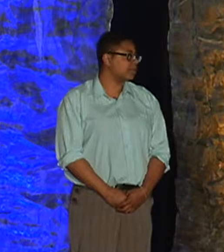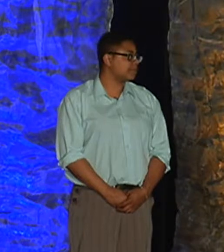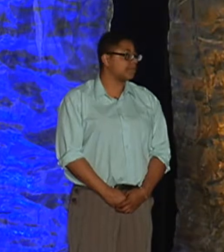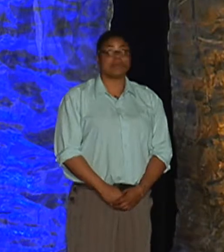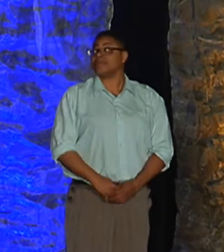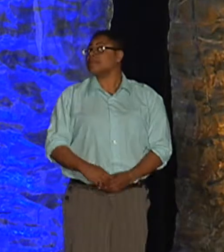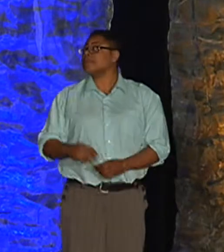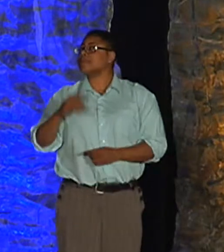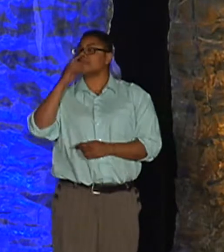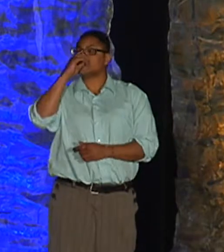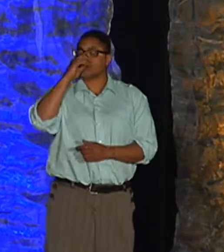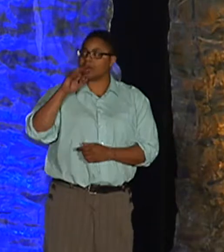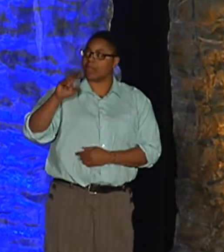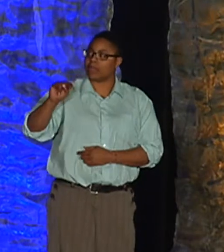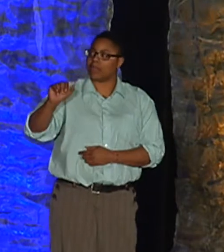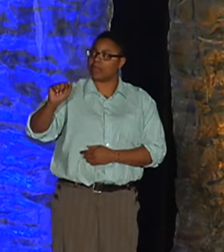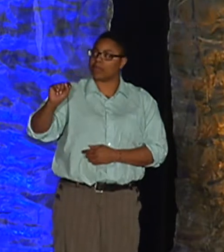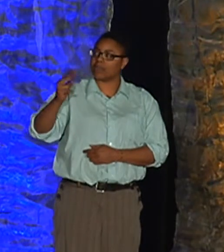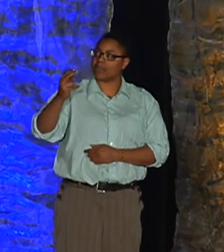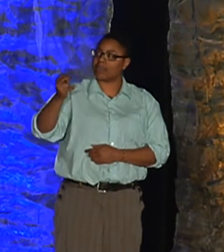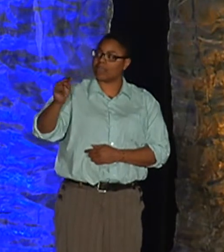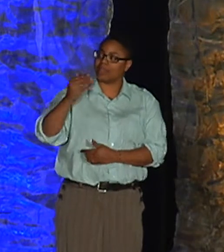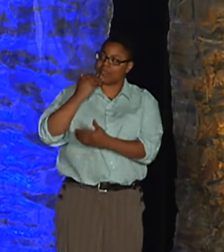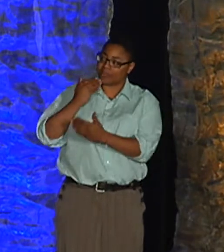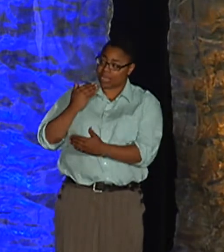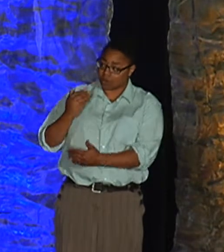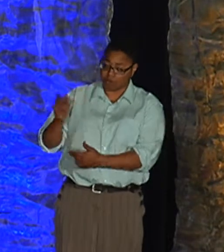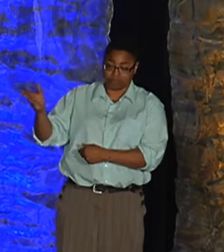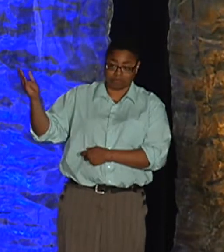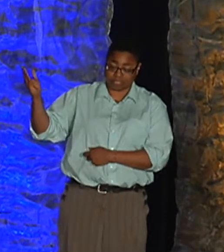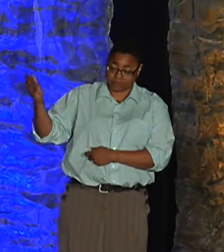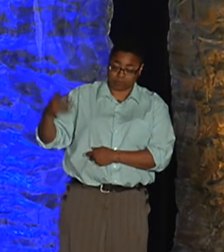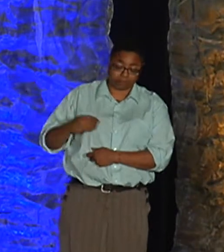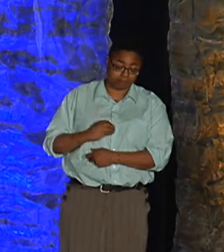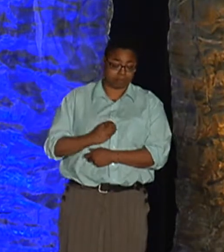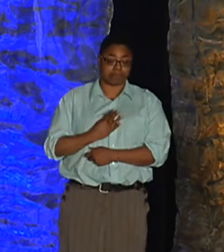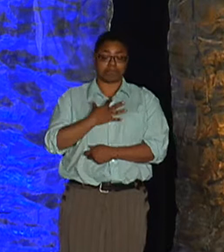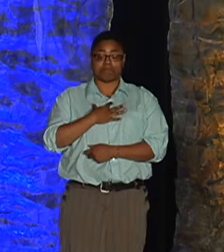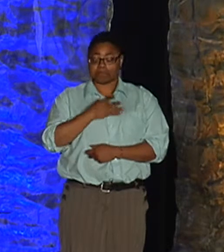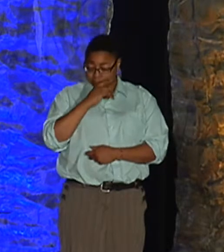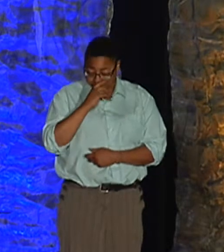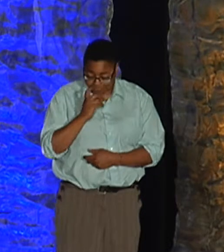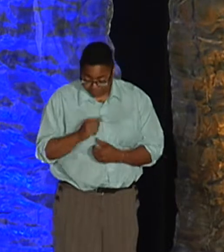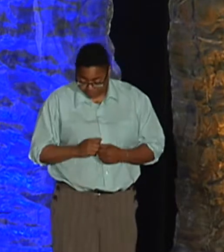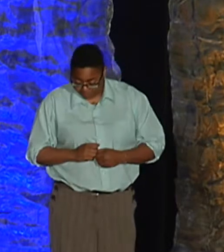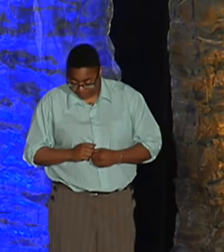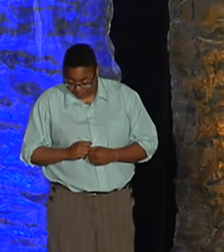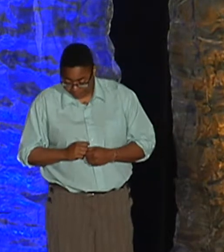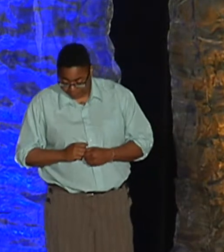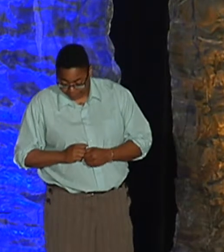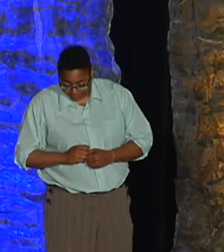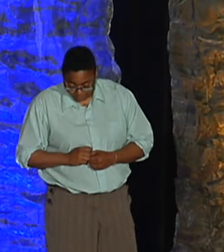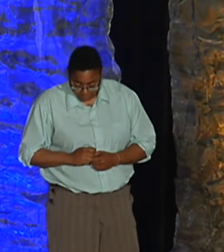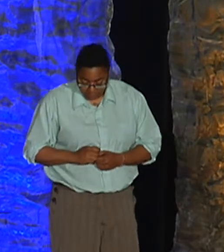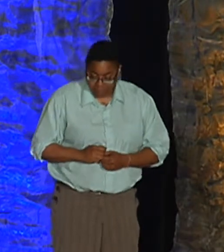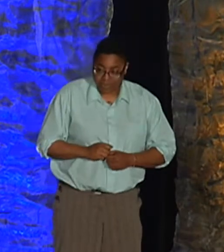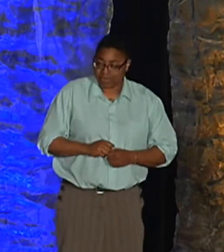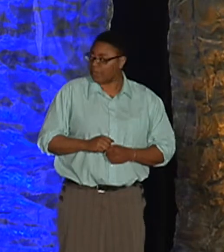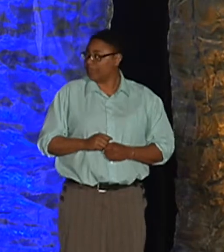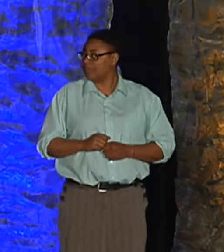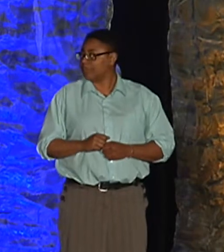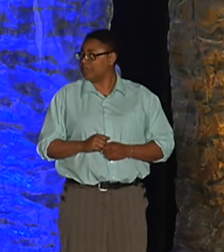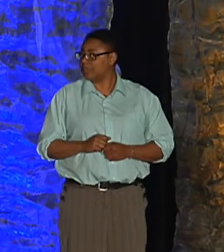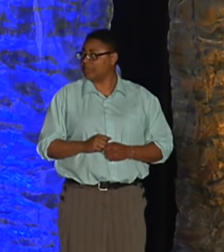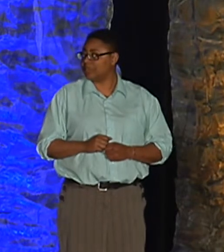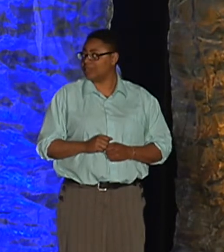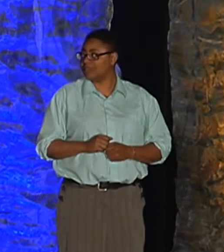Thank you so much, Nathan, for a really inspiring speech. And I have to say that I'm incredibly inspired just by